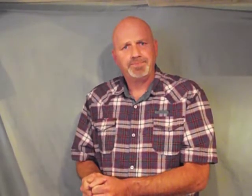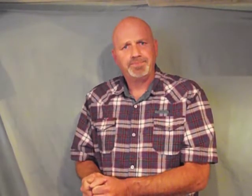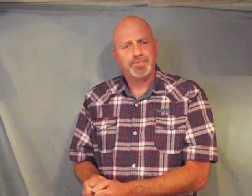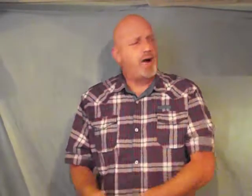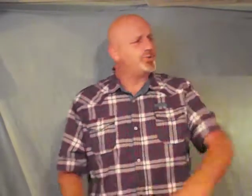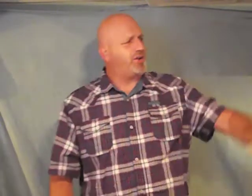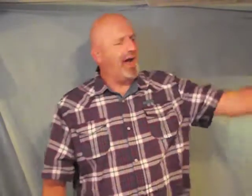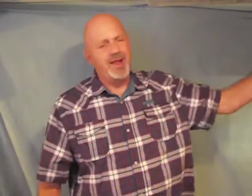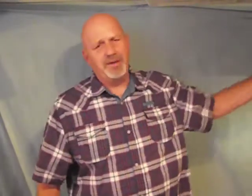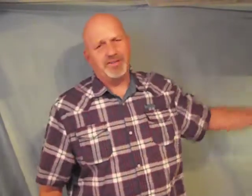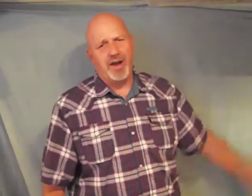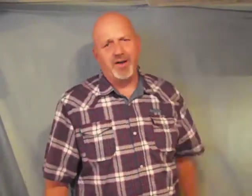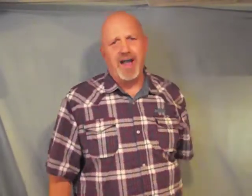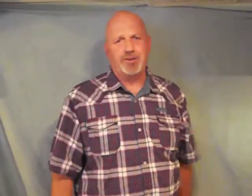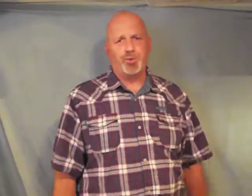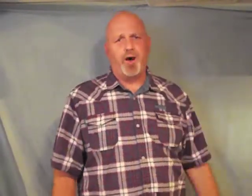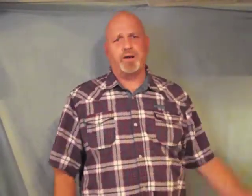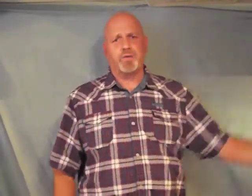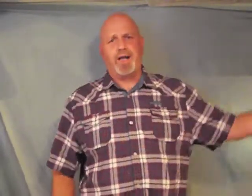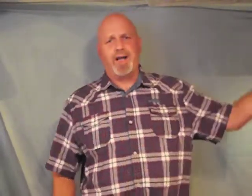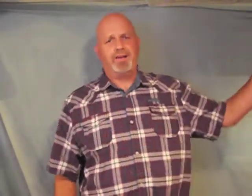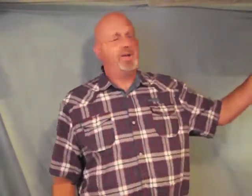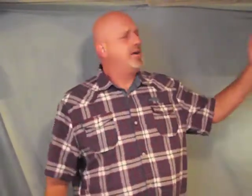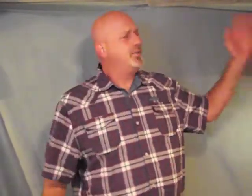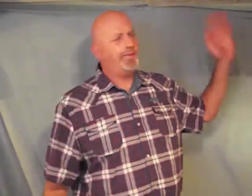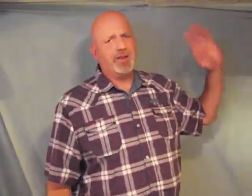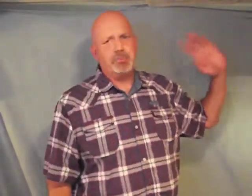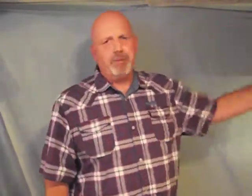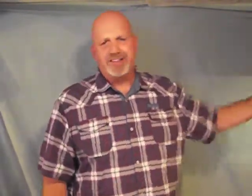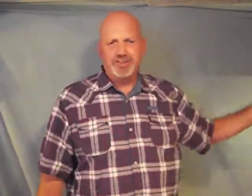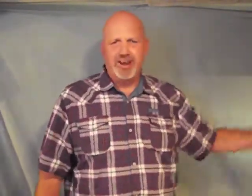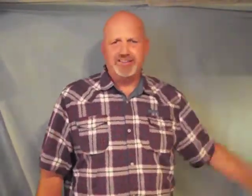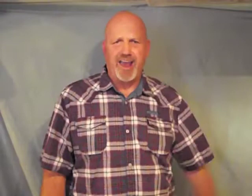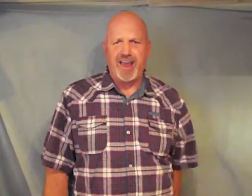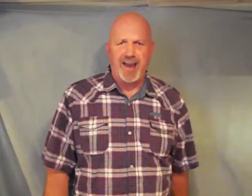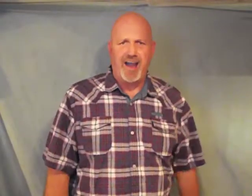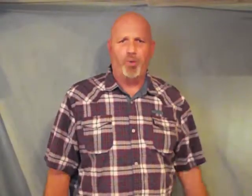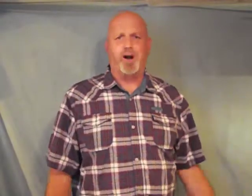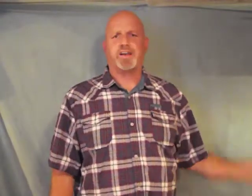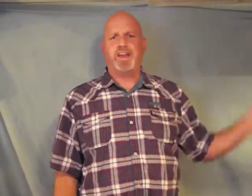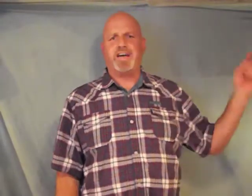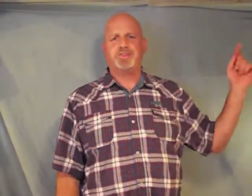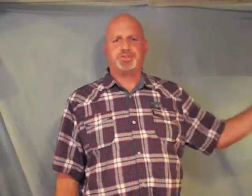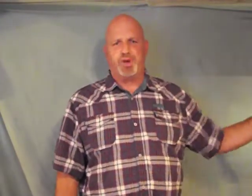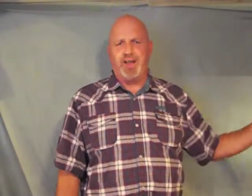don't tell them it's alright to walk around with their butt cheeks hanging out walking down the street